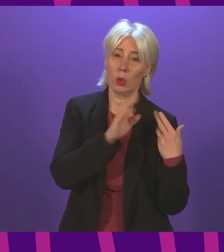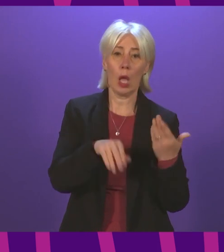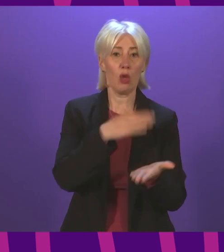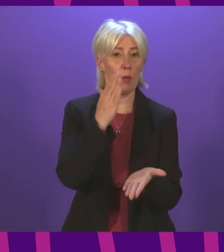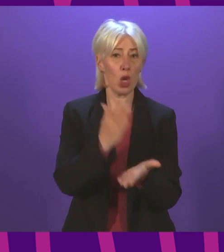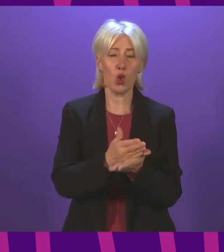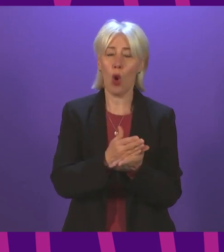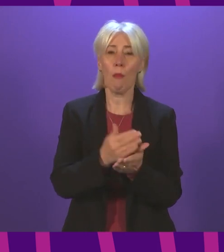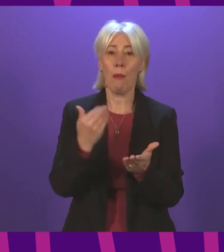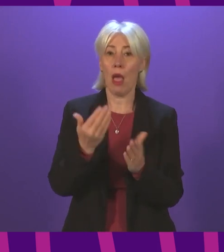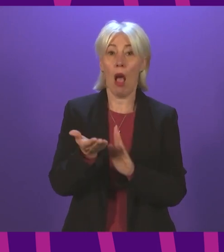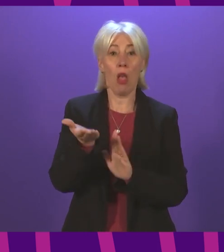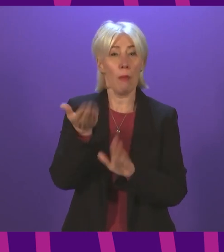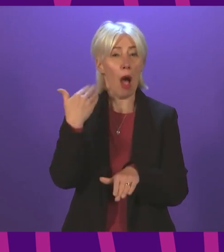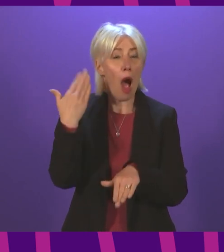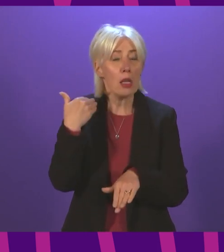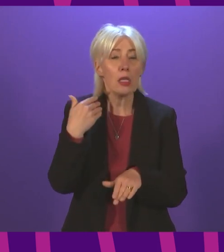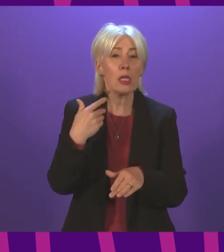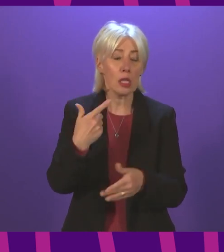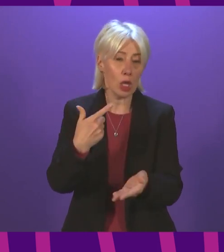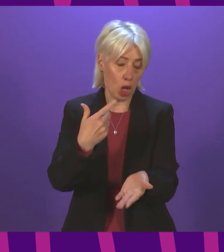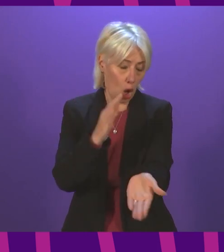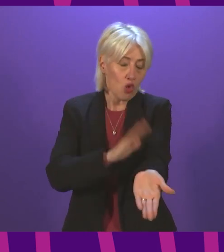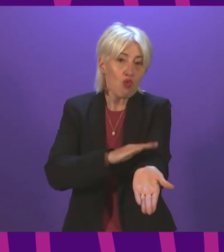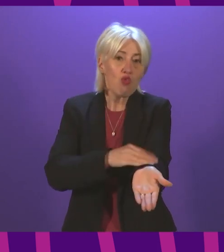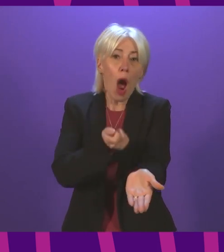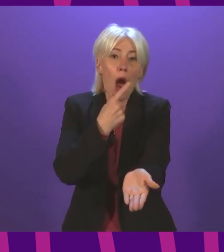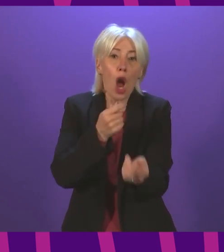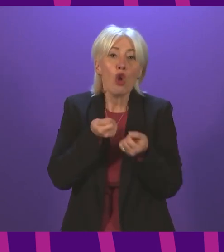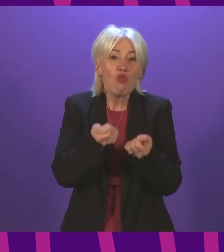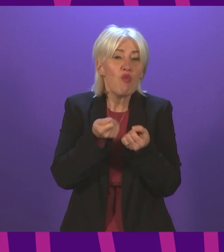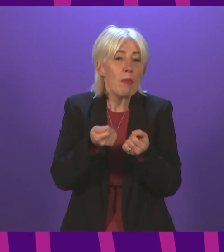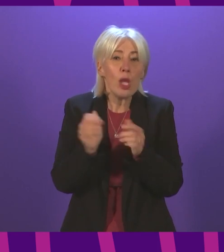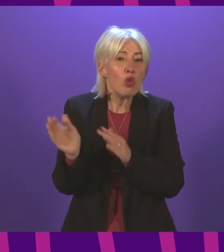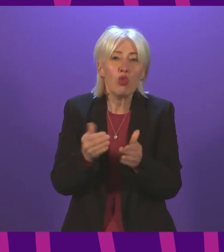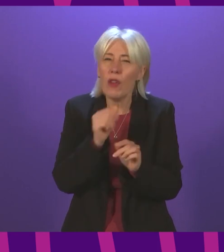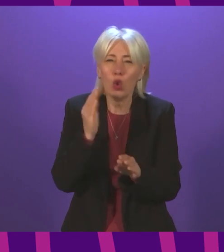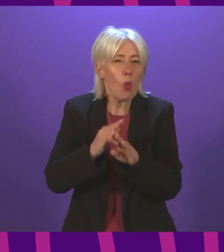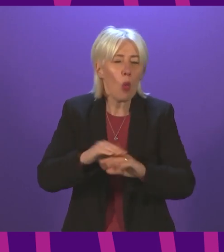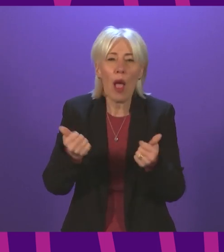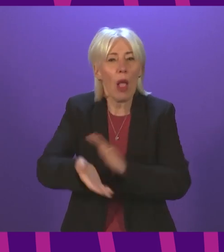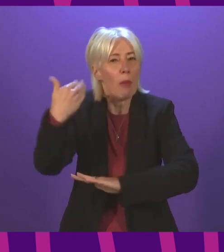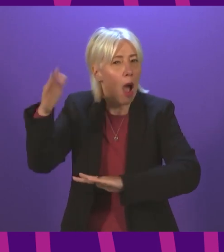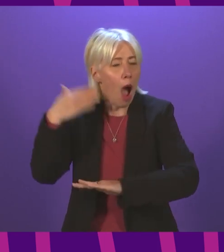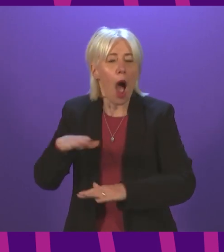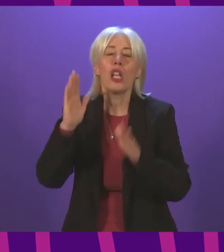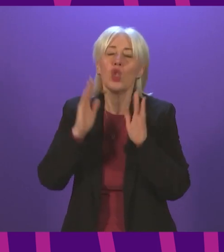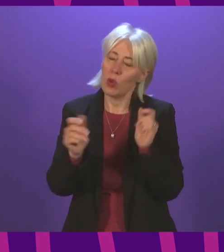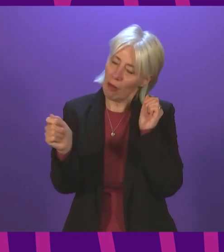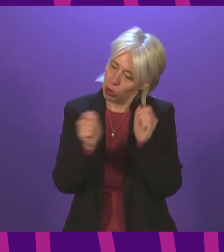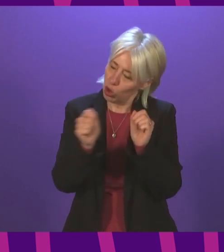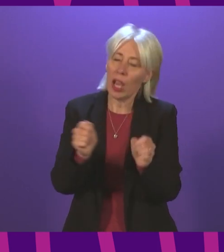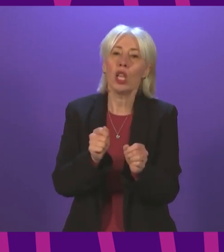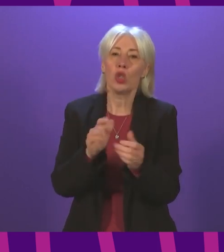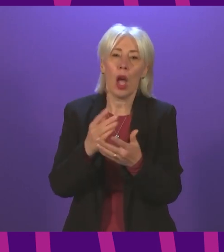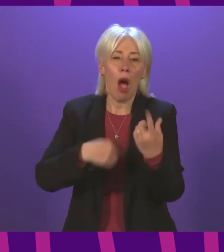what hasn't worked well in our drug treatment services in the past is rectified for the future. We have an obligation